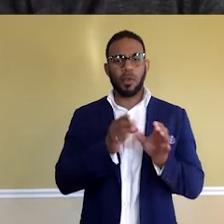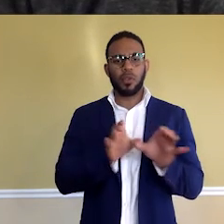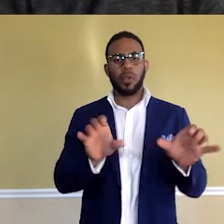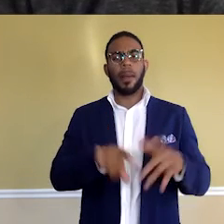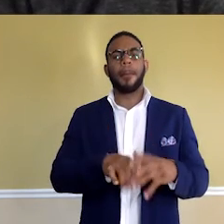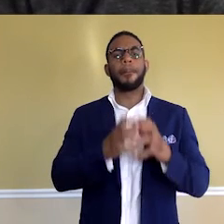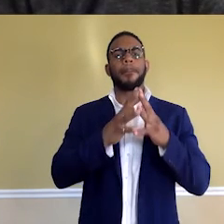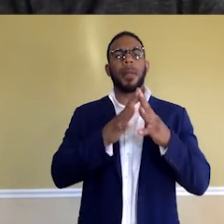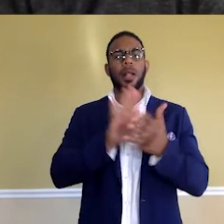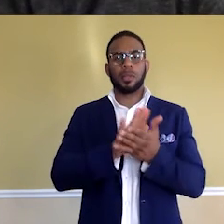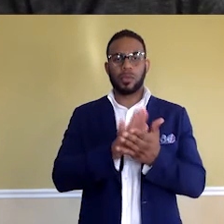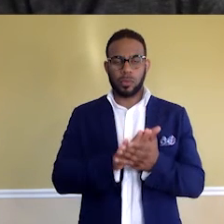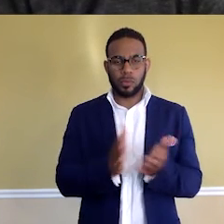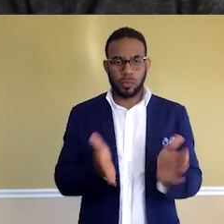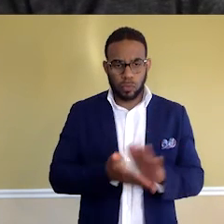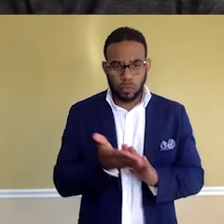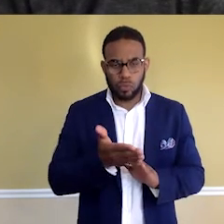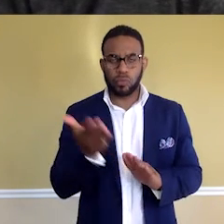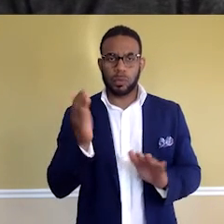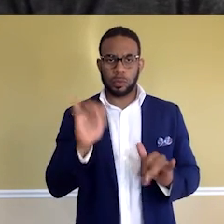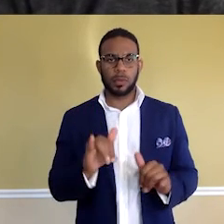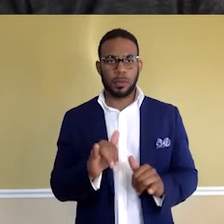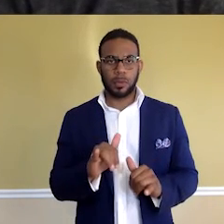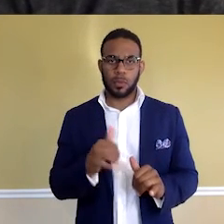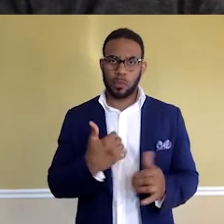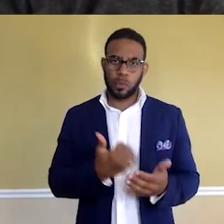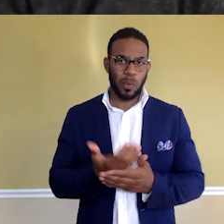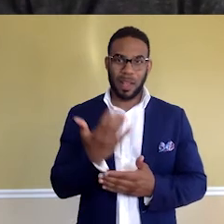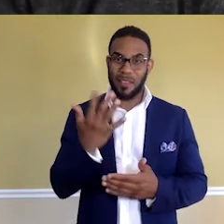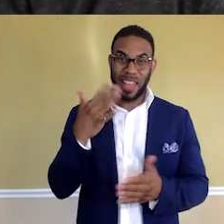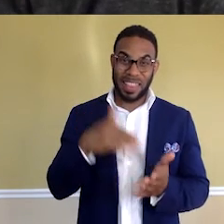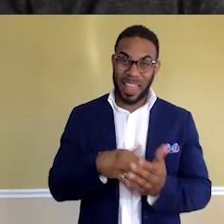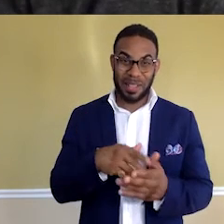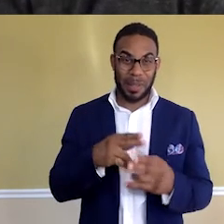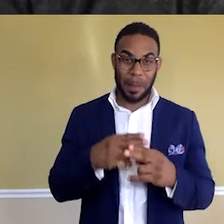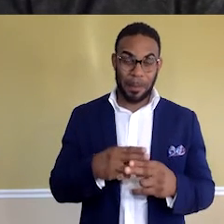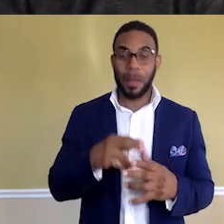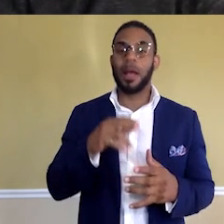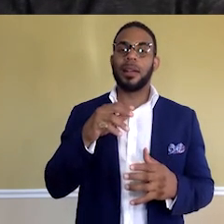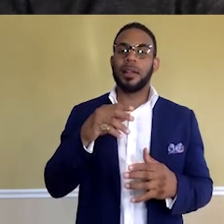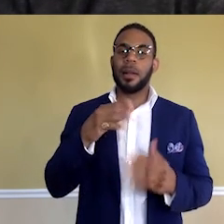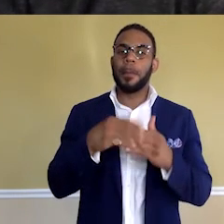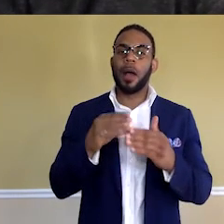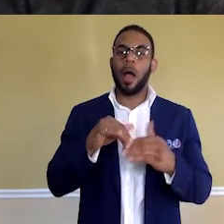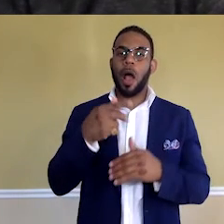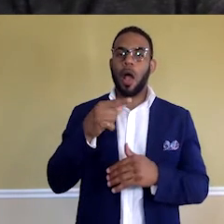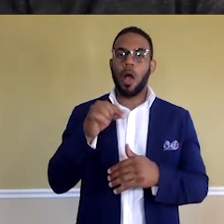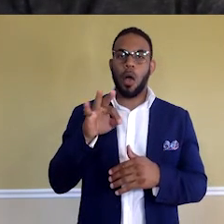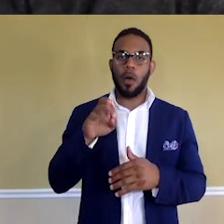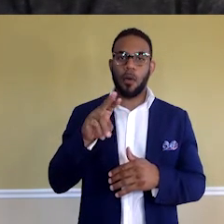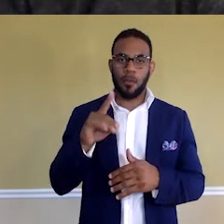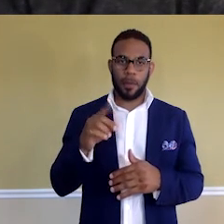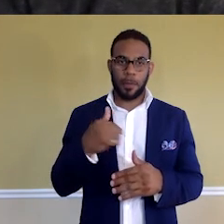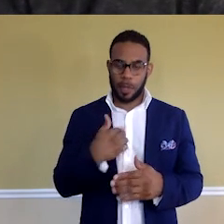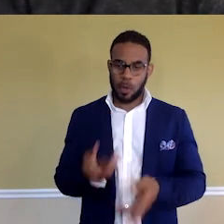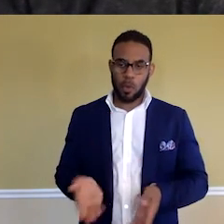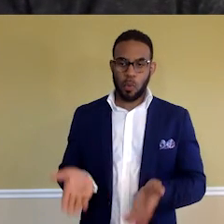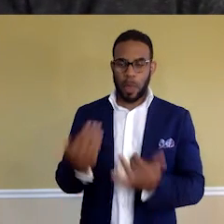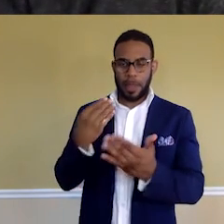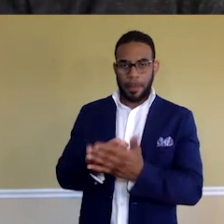to just run things. And we raised 5,000 pounds on GoFundMe. And we got support on ISAMS. So that was how we were able to afford